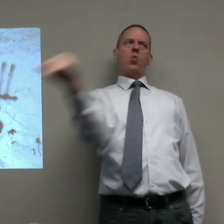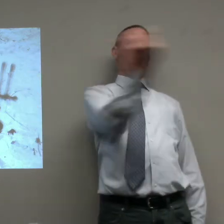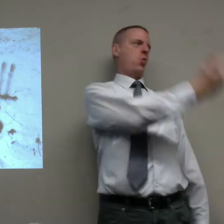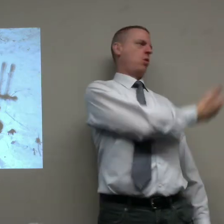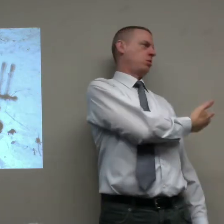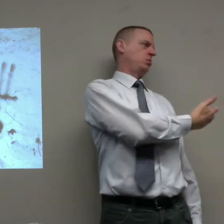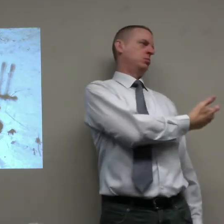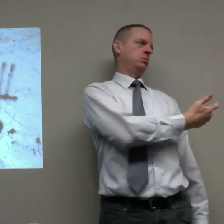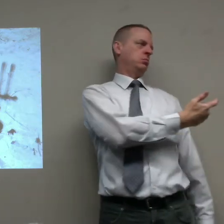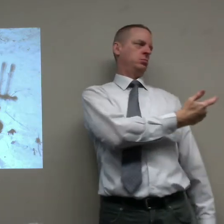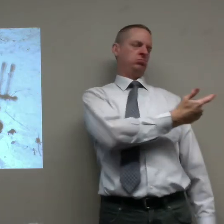All of us.